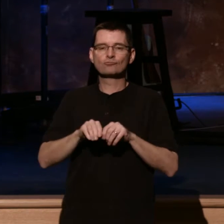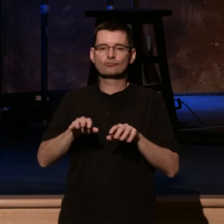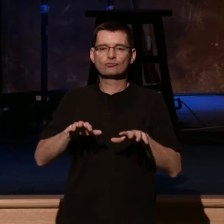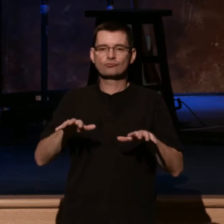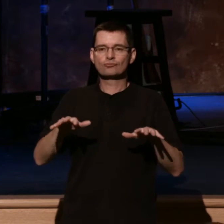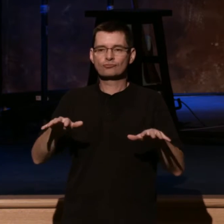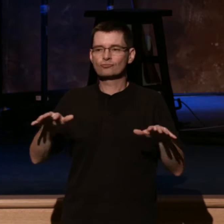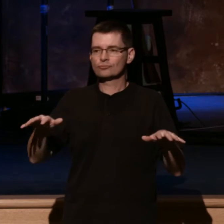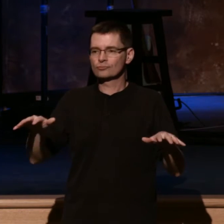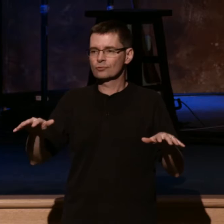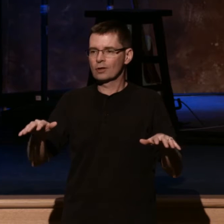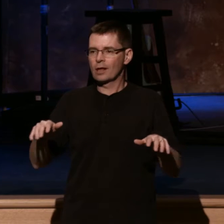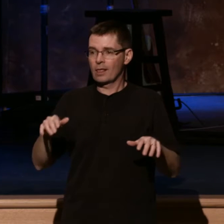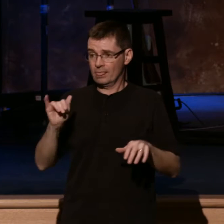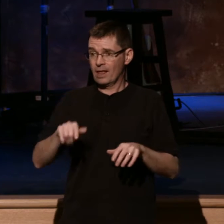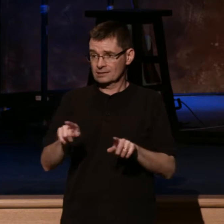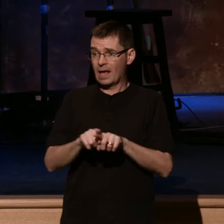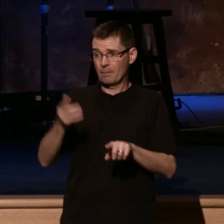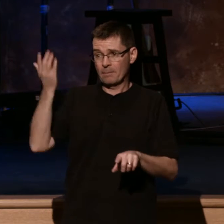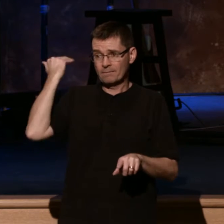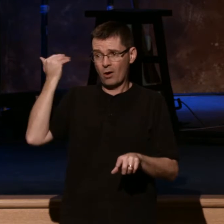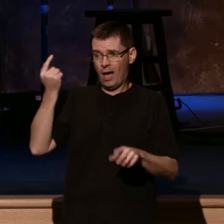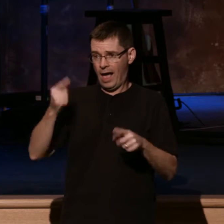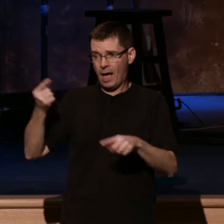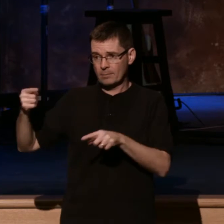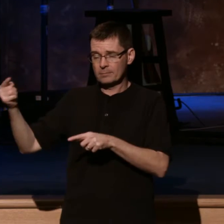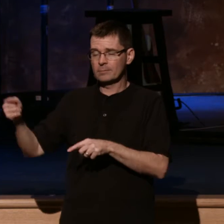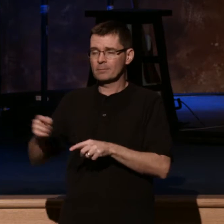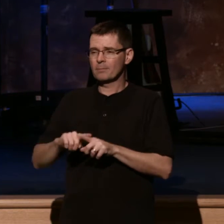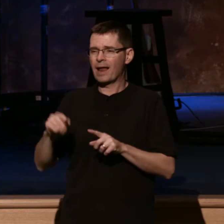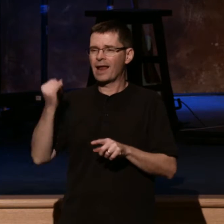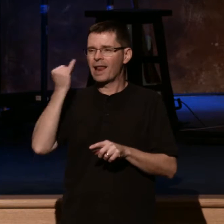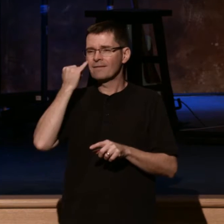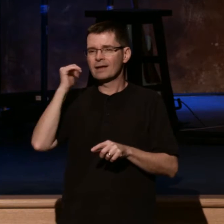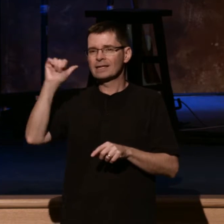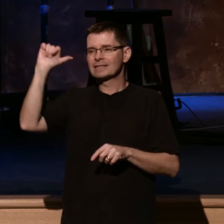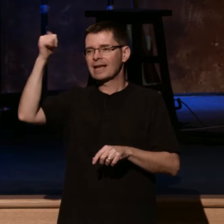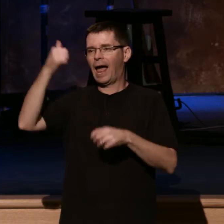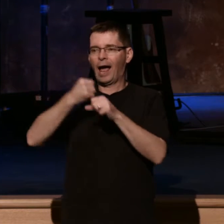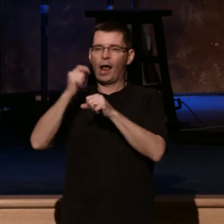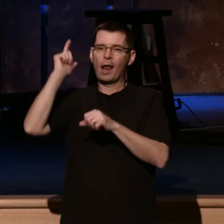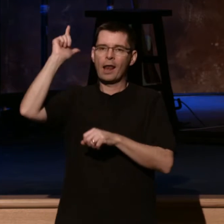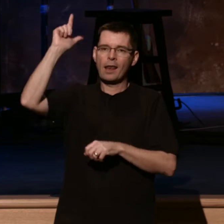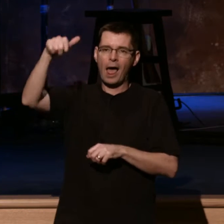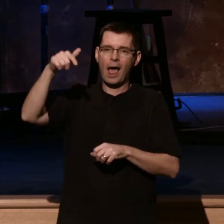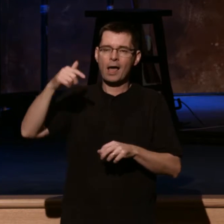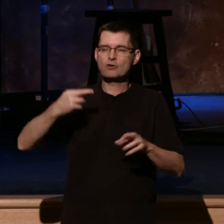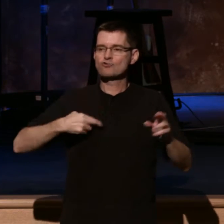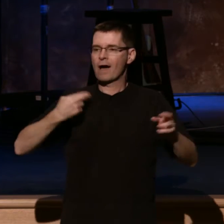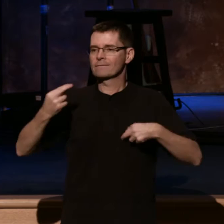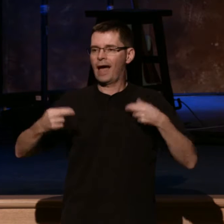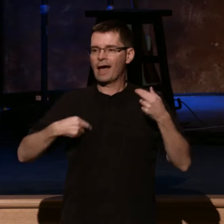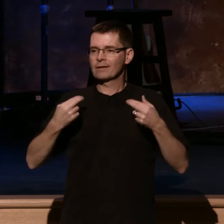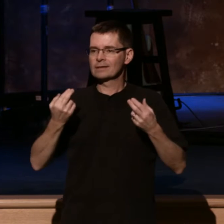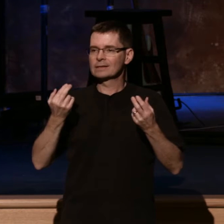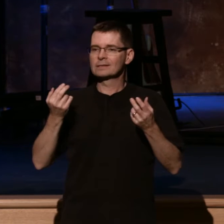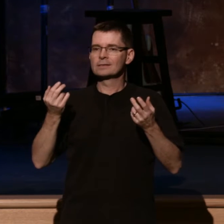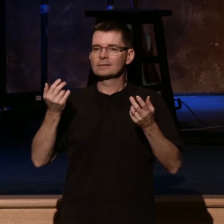country, which historically has happened. I'll tell you about that in a minute. But let's say 10 years from now, the revival subsides. The question is, would we still be praying with the same